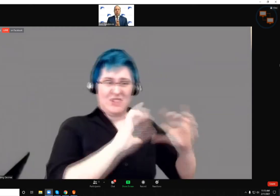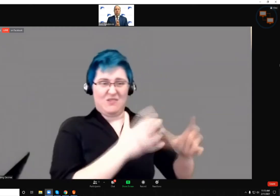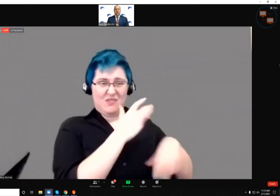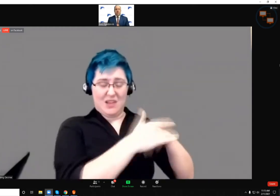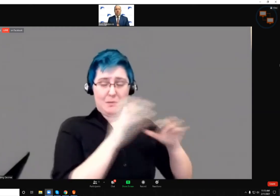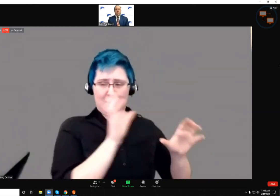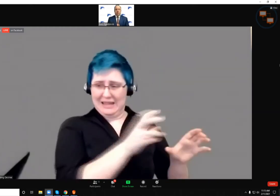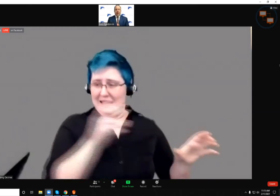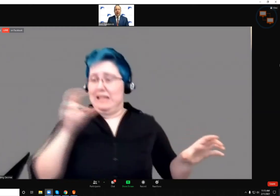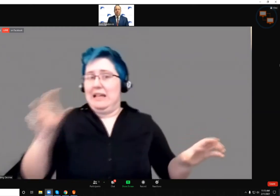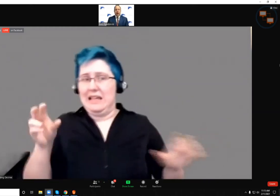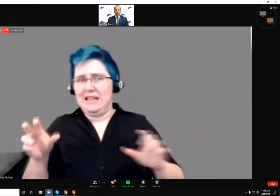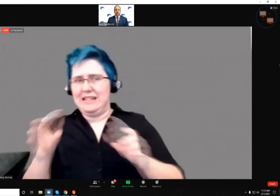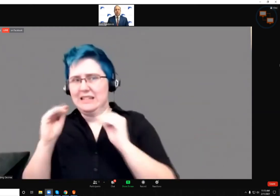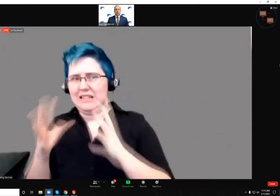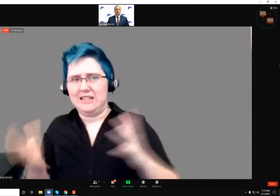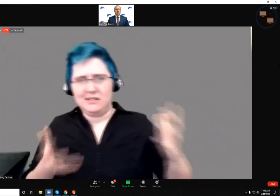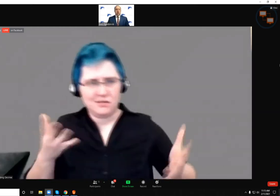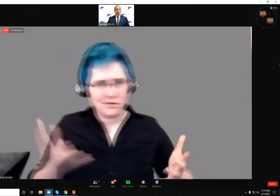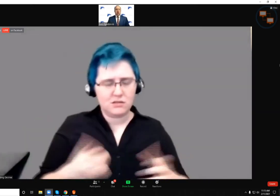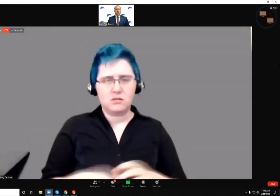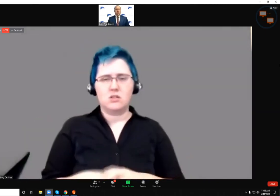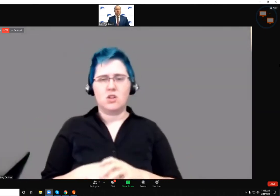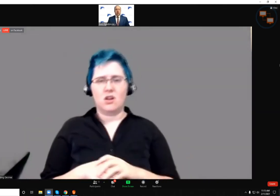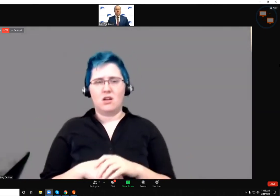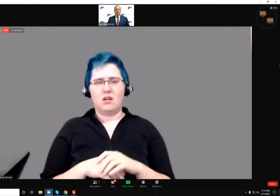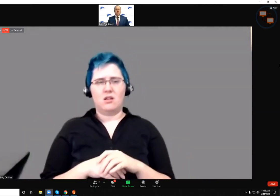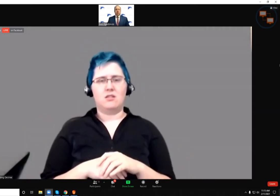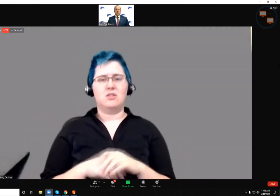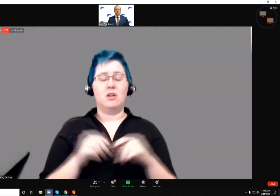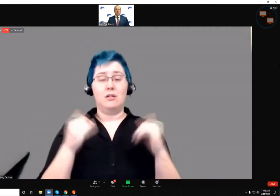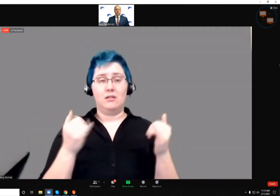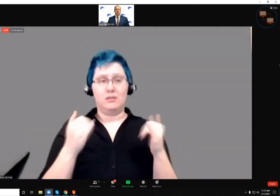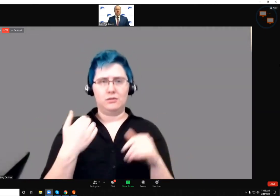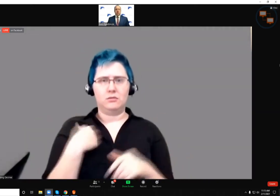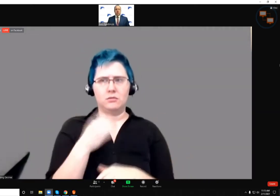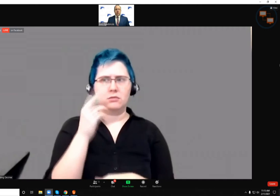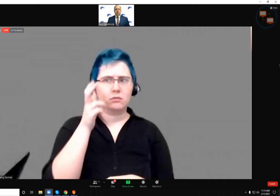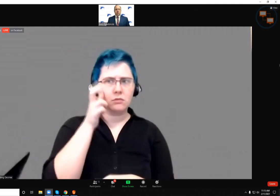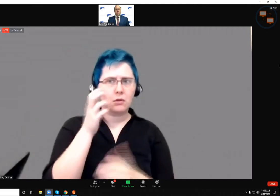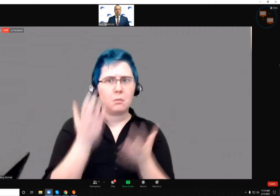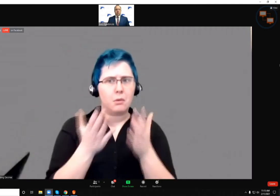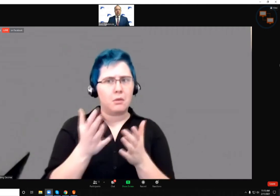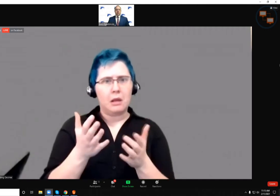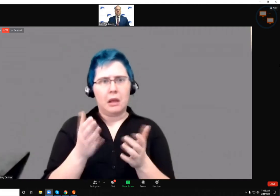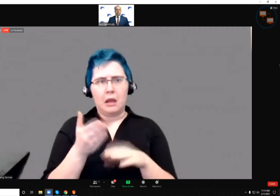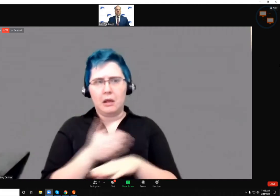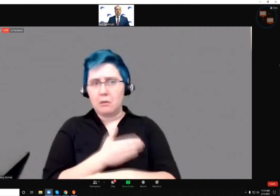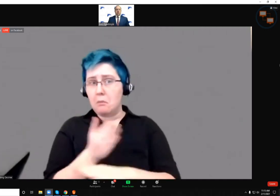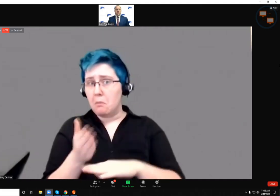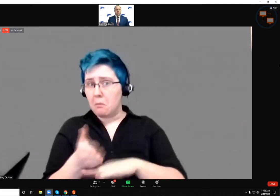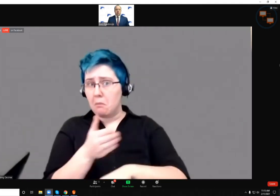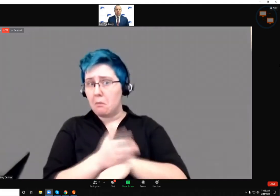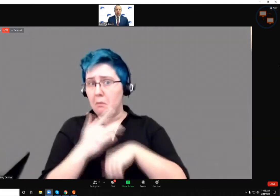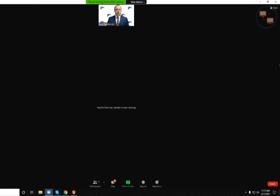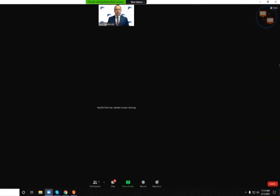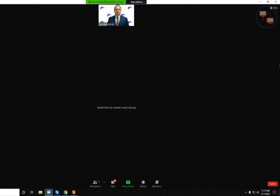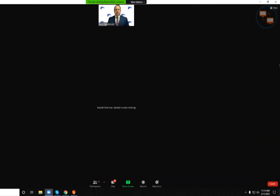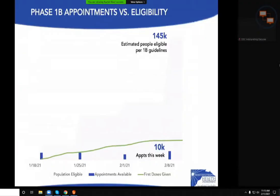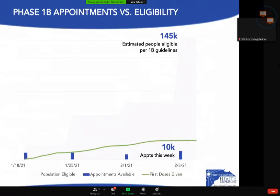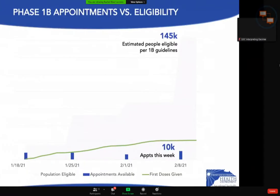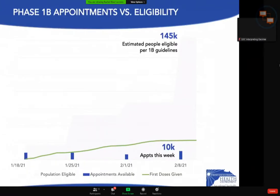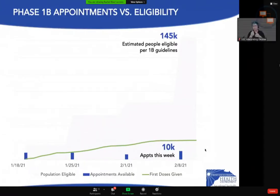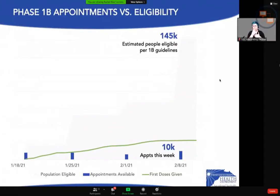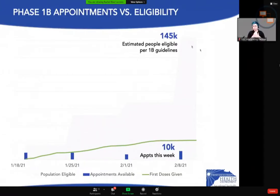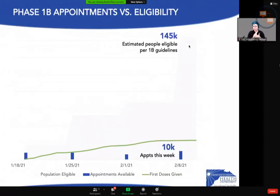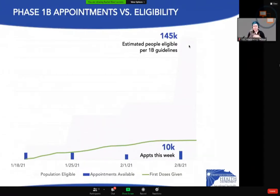with that in mind, then too, we're hearing that there could be some increase over the next couple of weeks. I think we heard the governor say